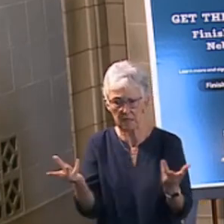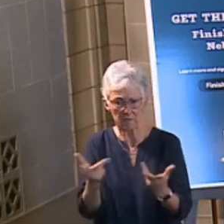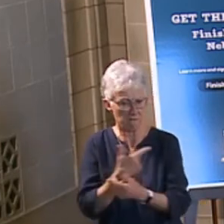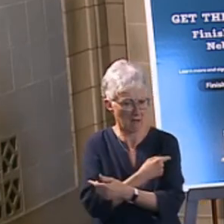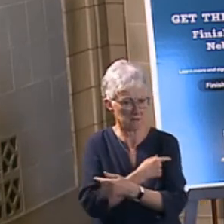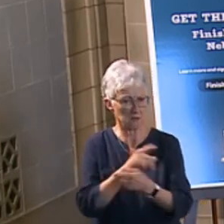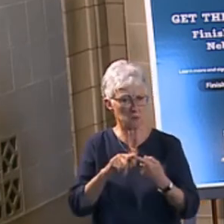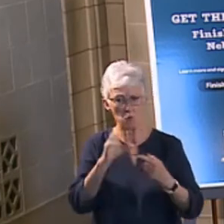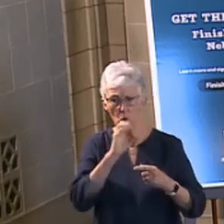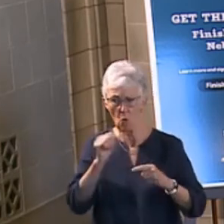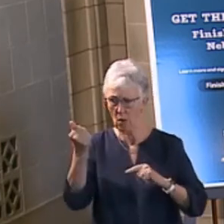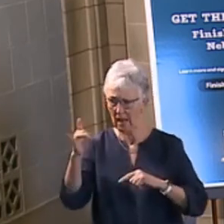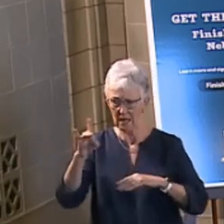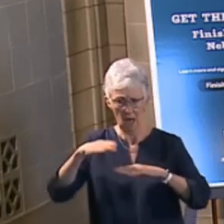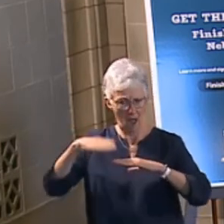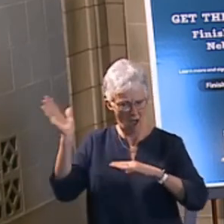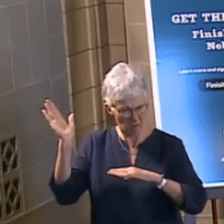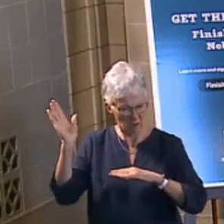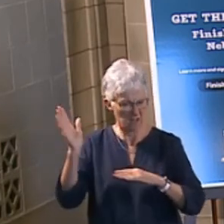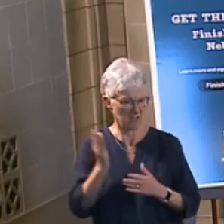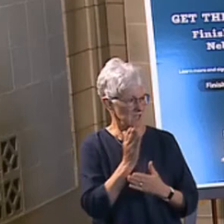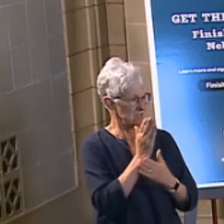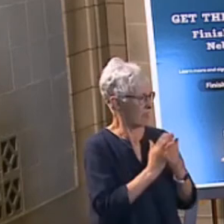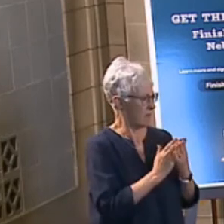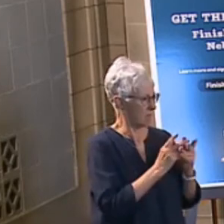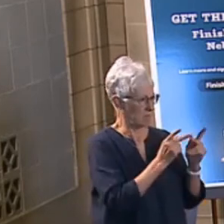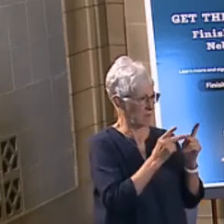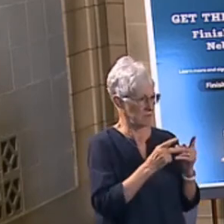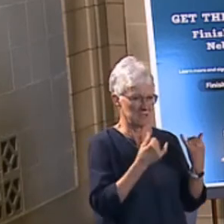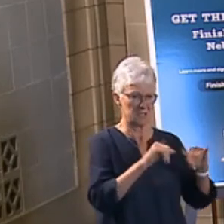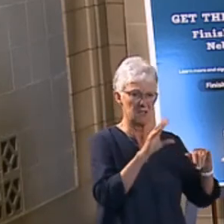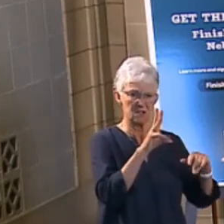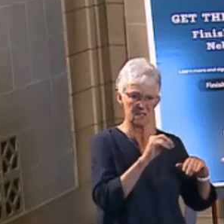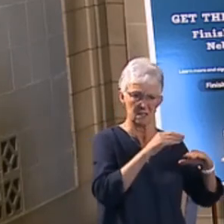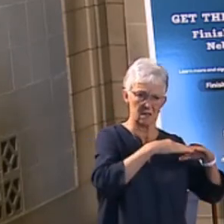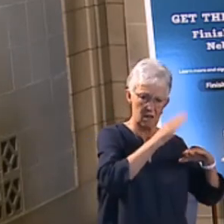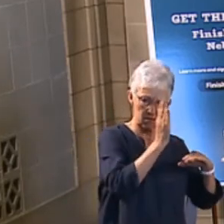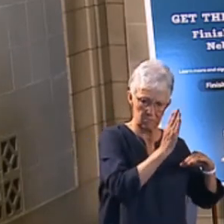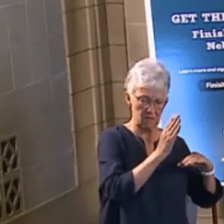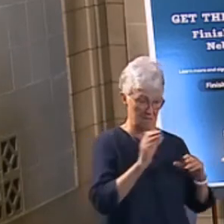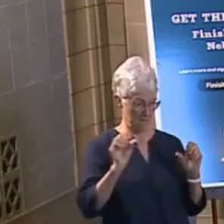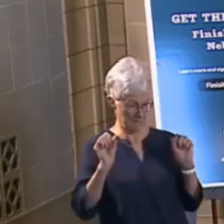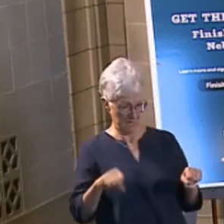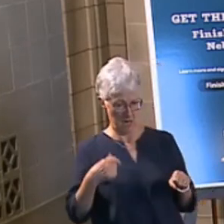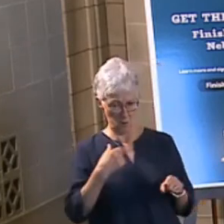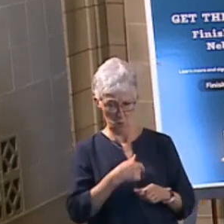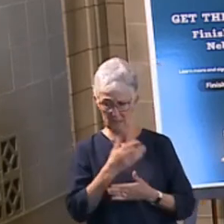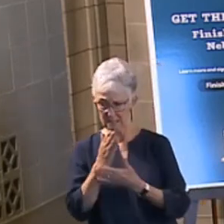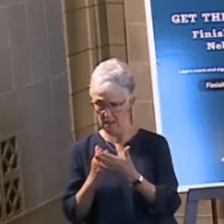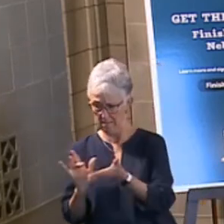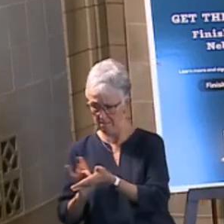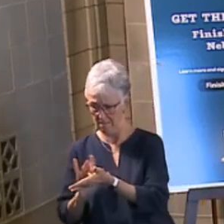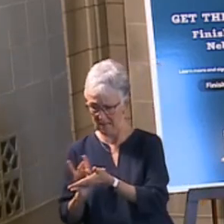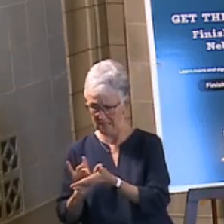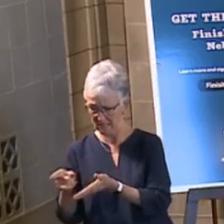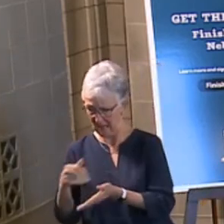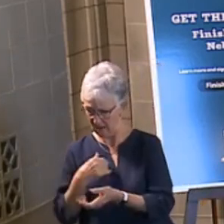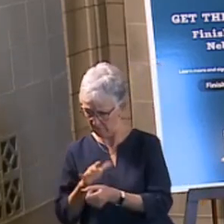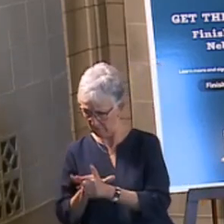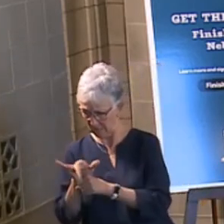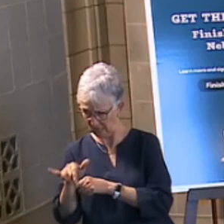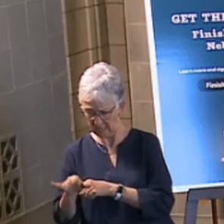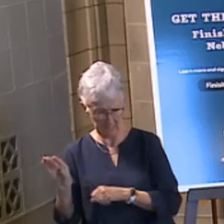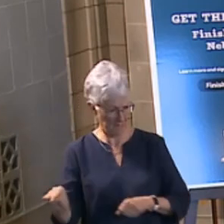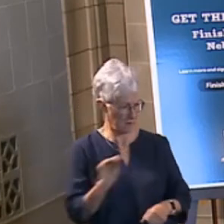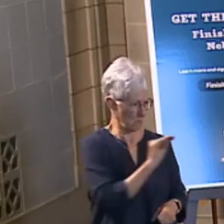Any chance of revisiting the vaccine allocation strategy to send more vaccines to districts where there appears to be more demand? And the answer is, Matt, we actually